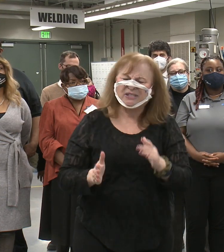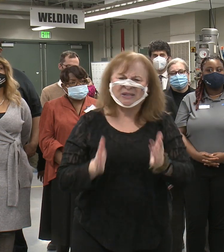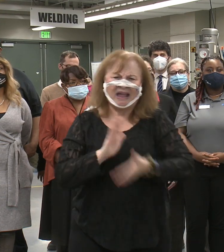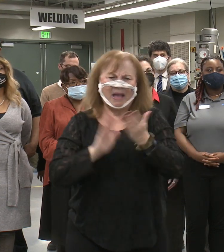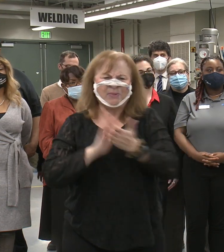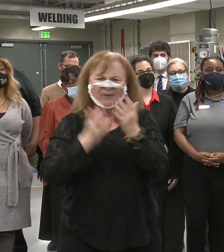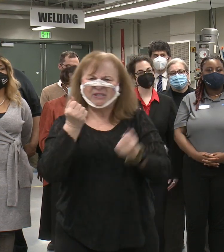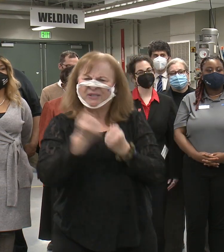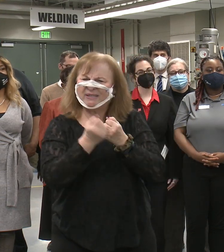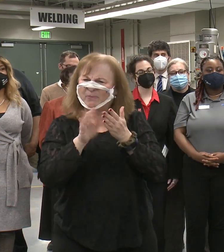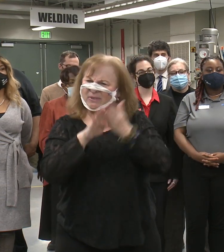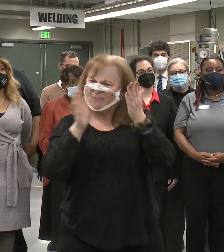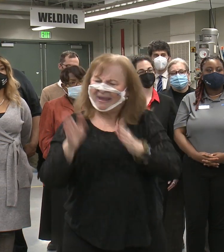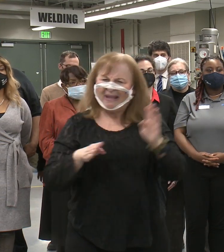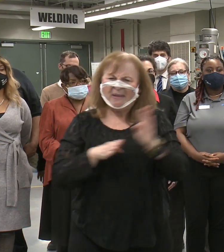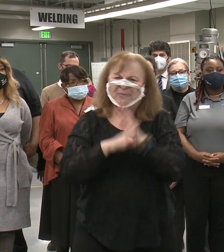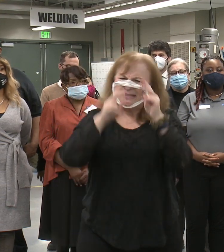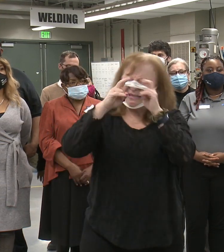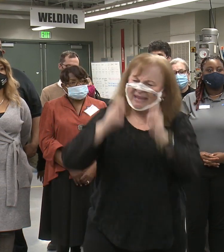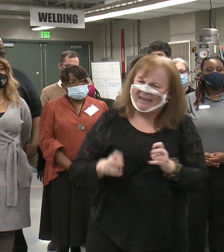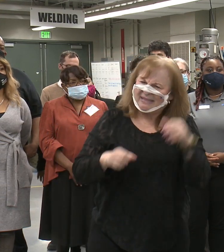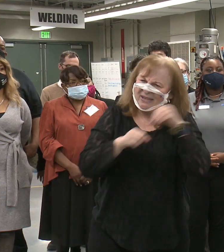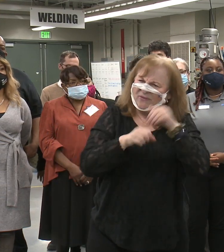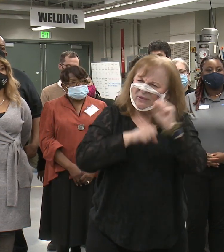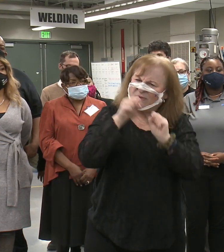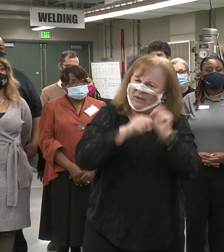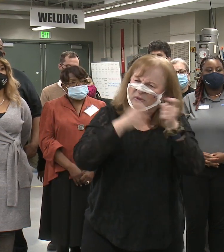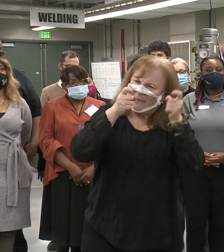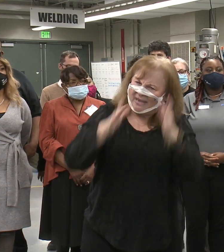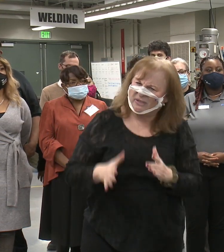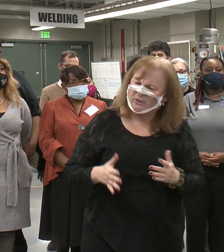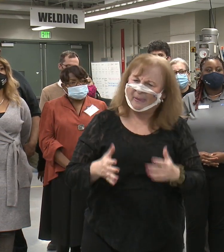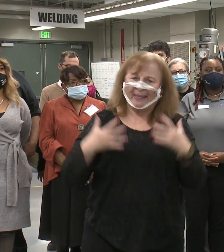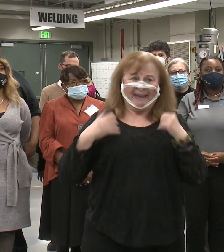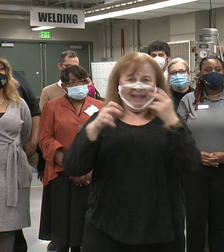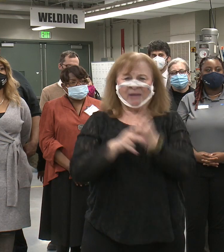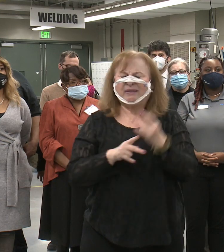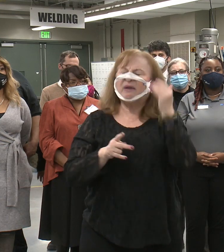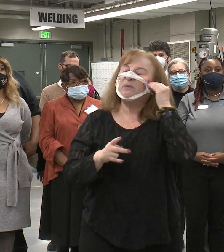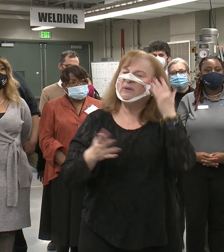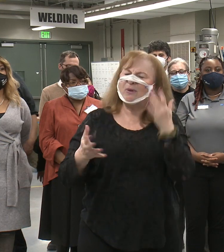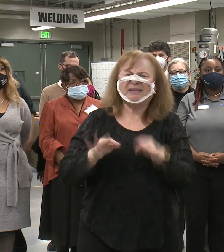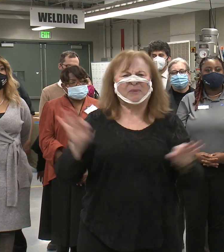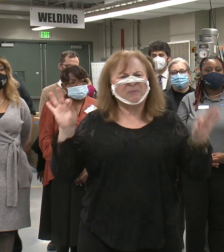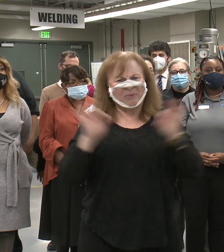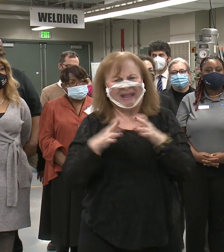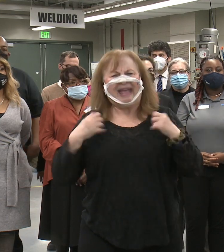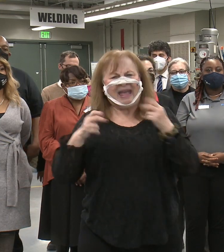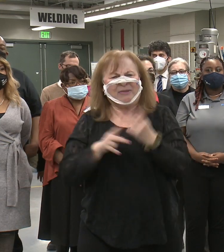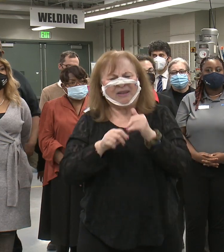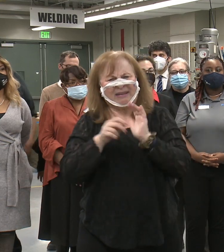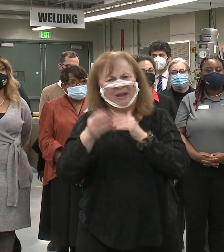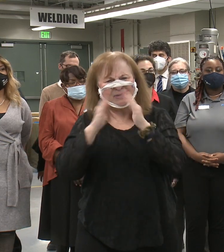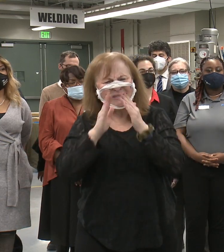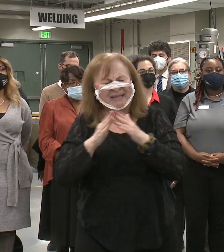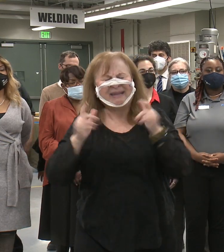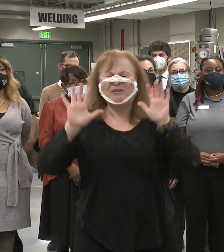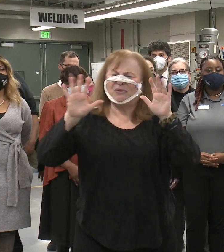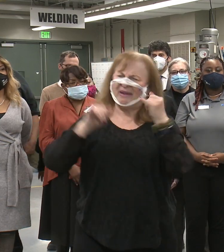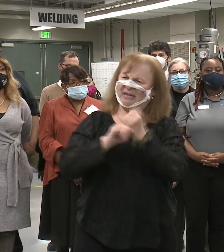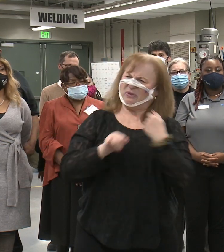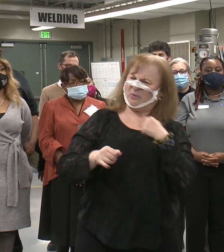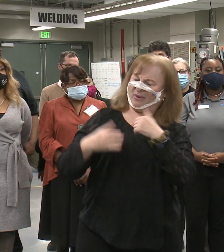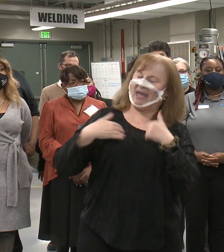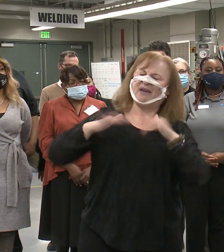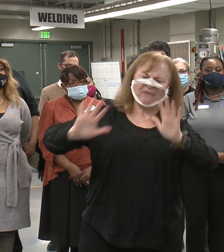operations support specialist, business analyst, infrastructure manager. Healthcare, we know how important healthcare is in our city and the great institutions we have.